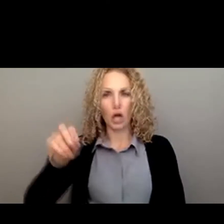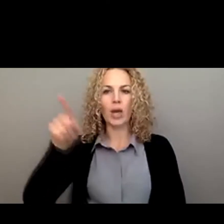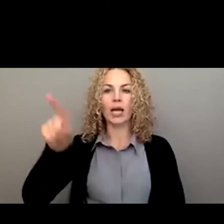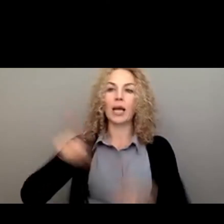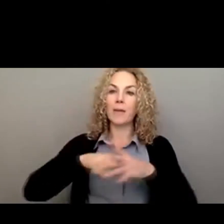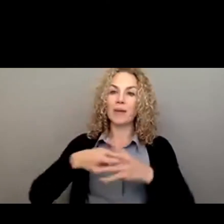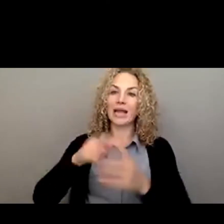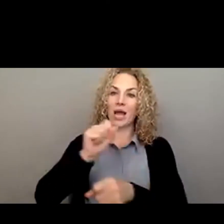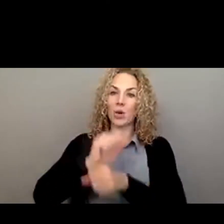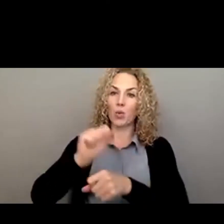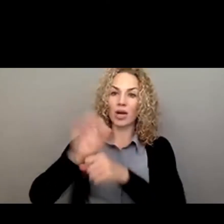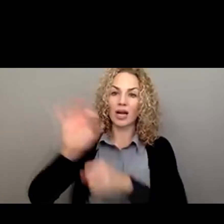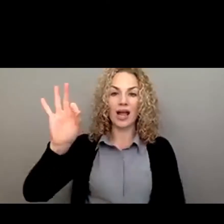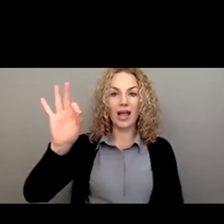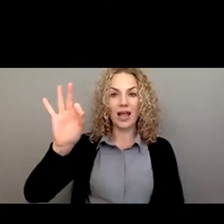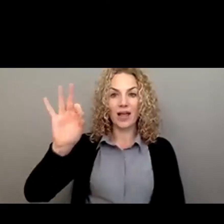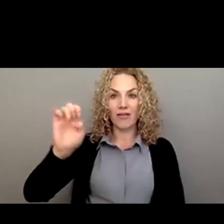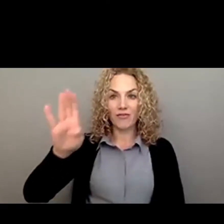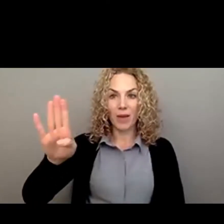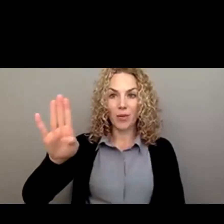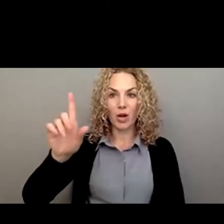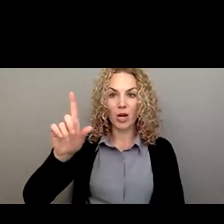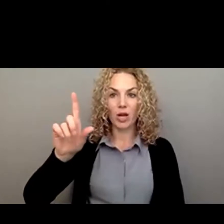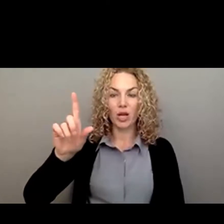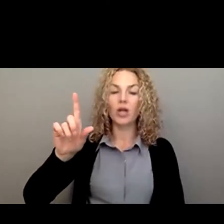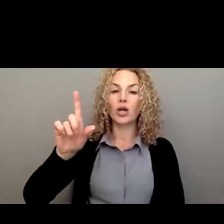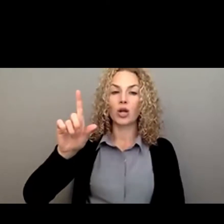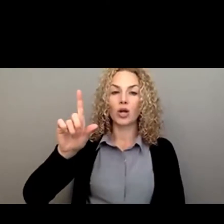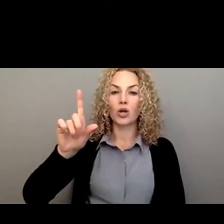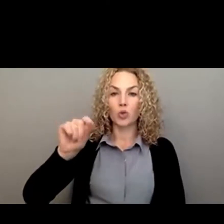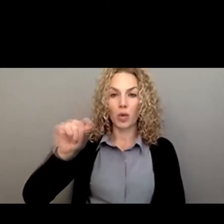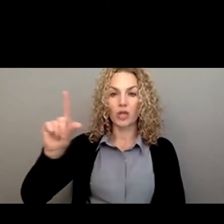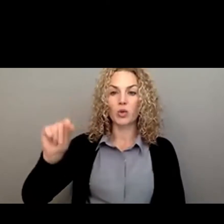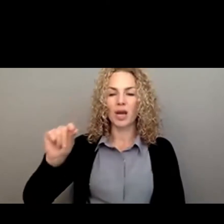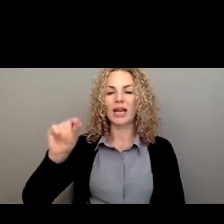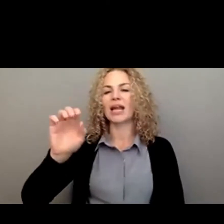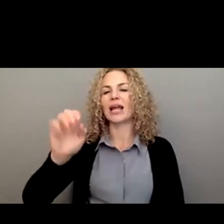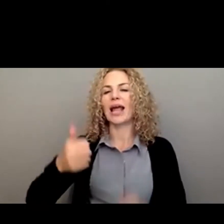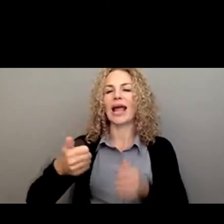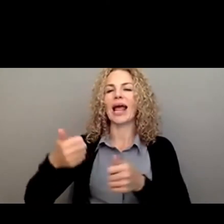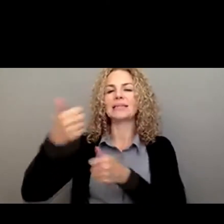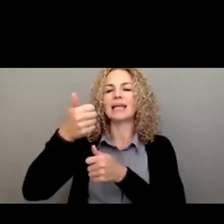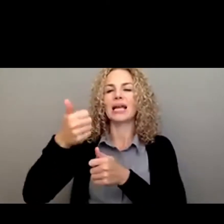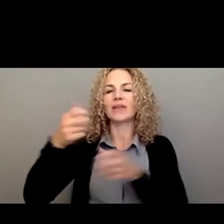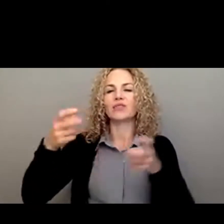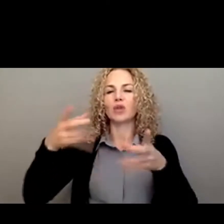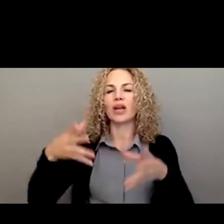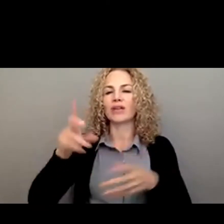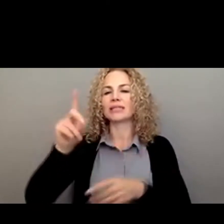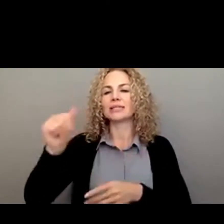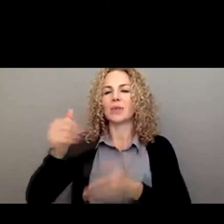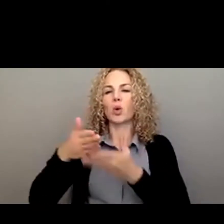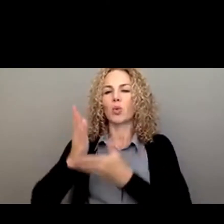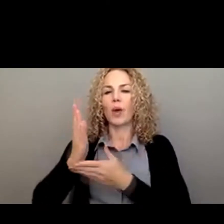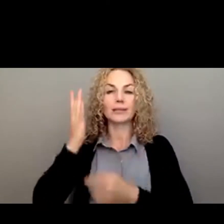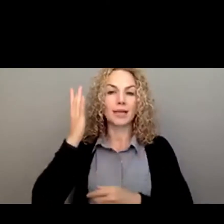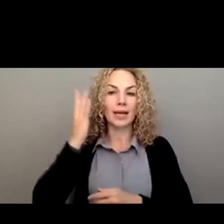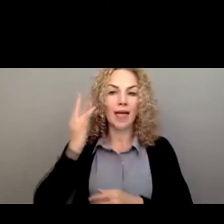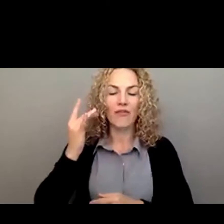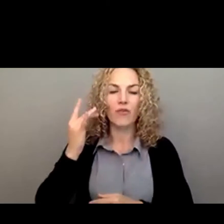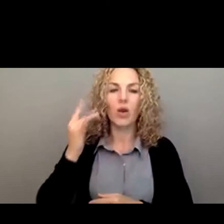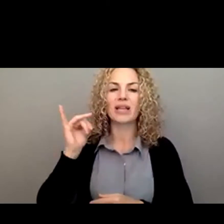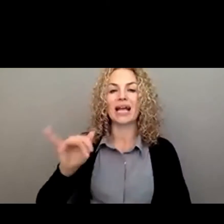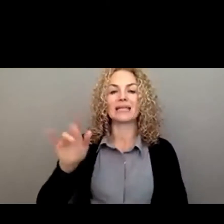February of 2020 as an Executive Director of Disability Rights California, otherwise known as